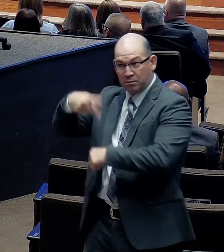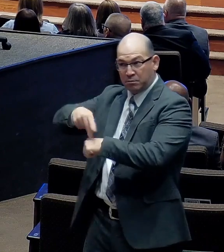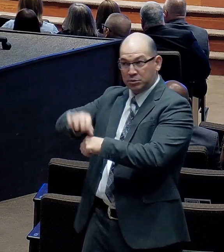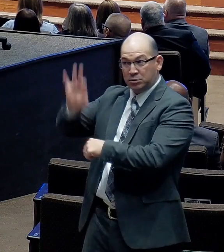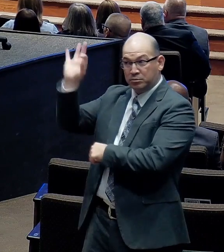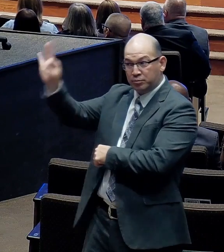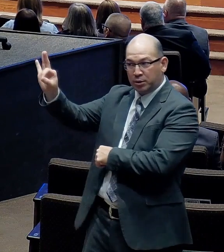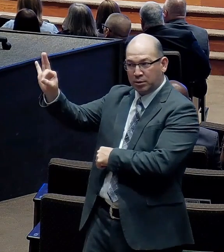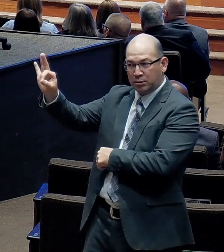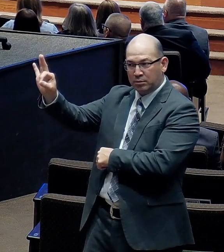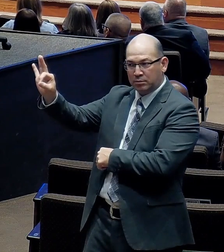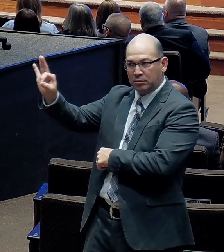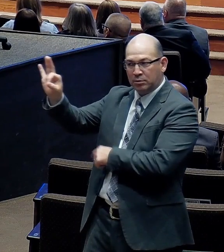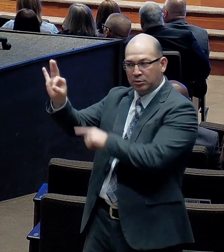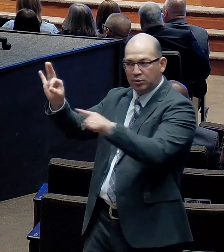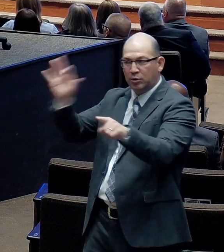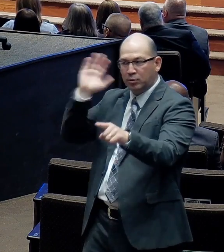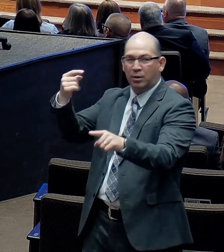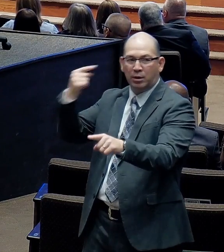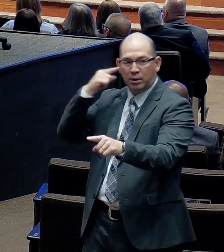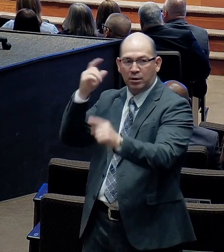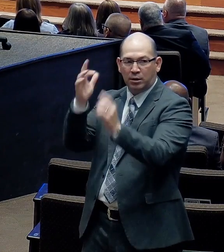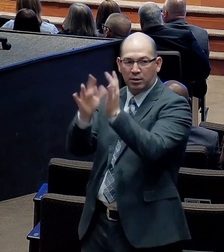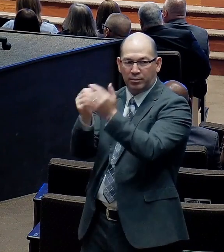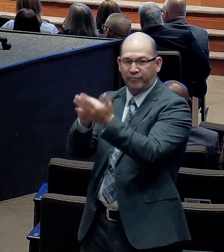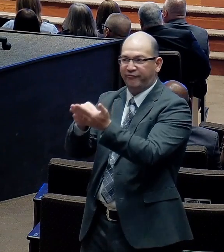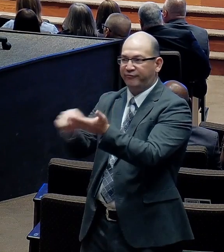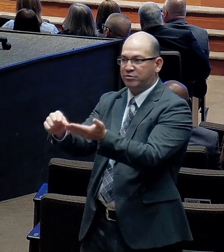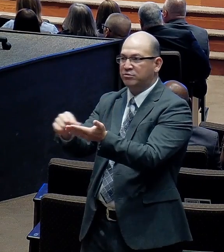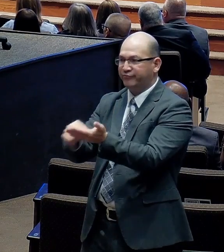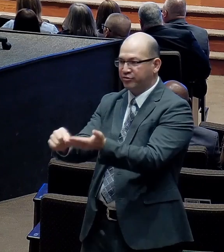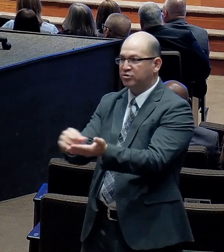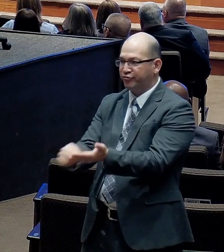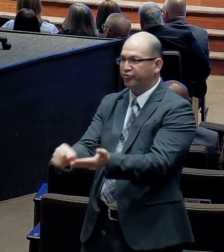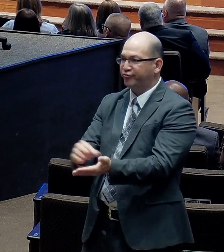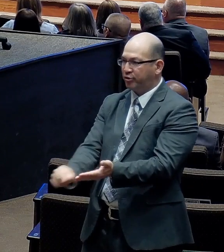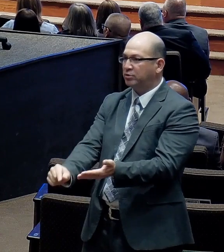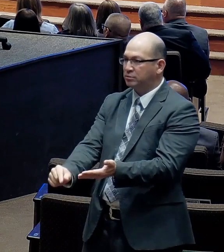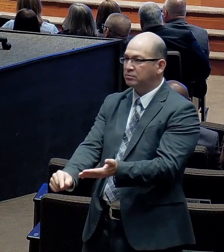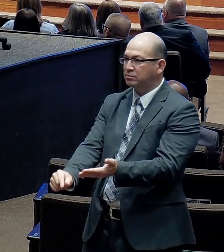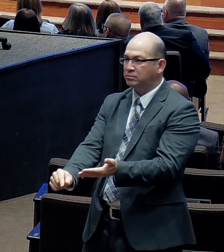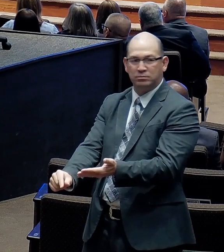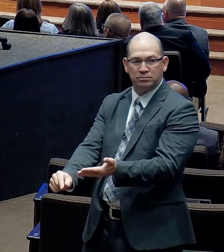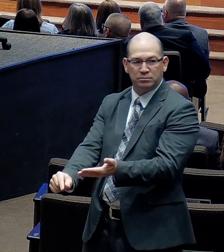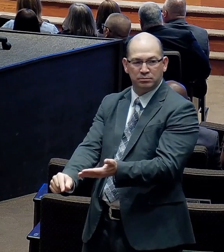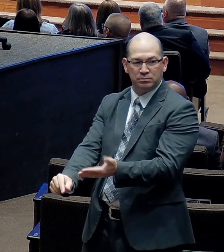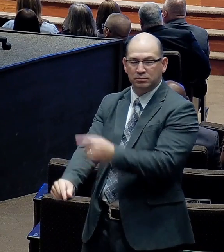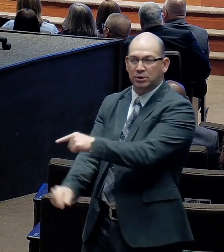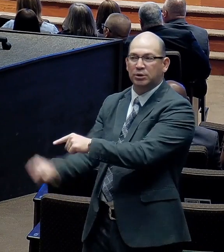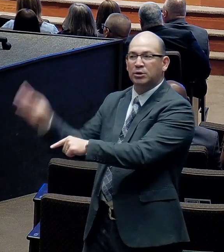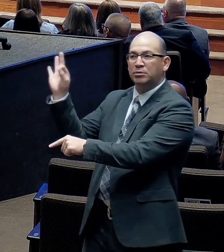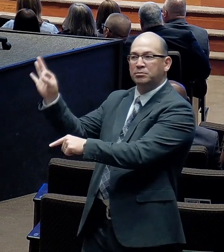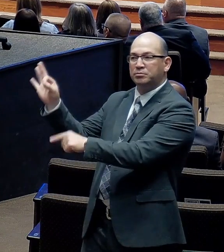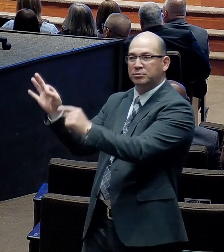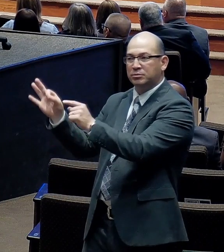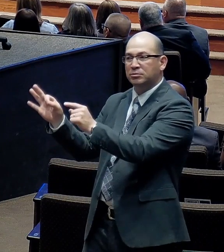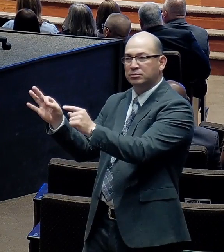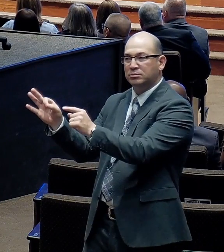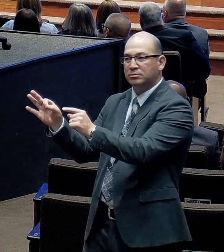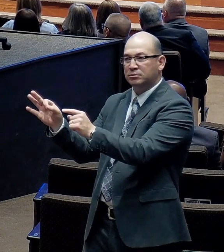Bible based. Message. And he's not just preaching about the Bible. He is preaching. The Bible.